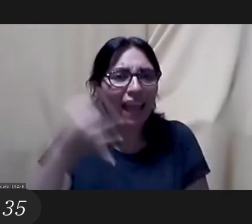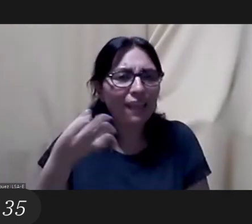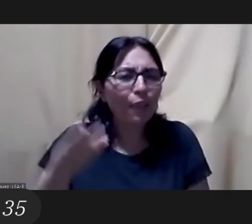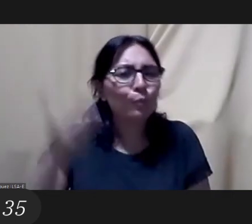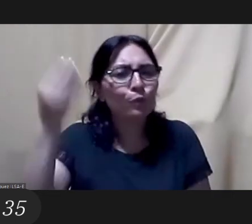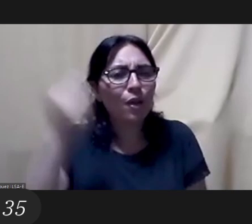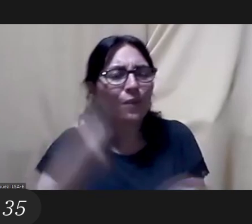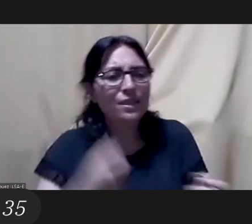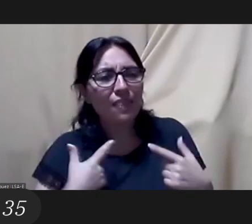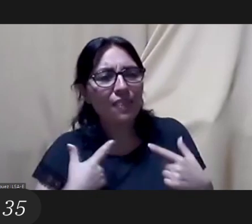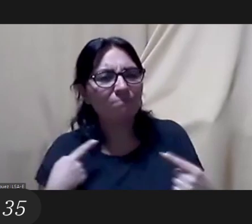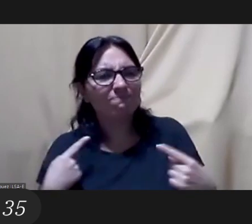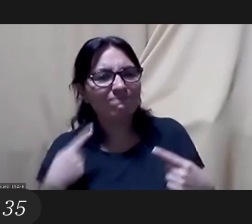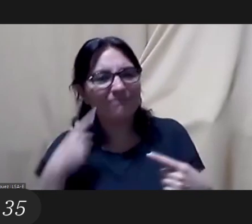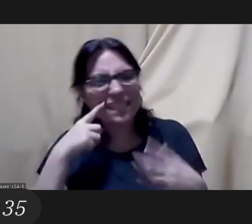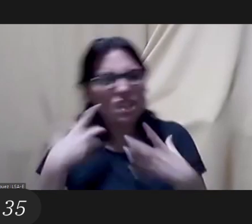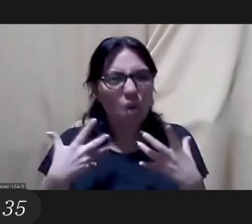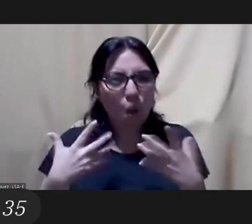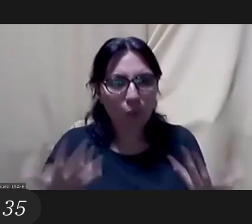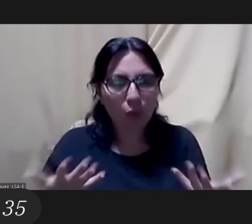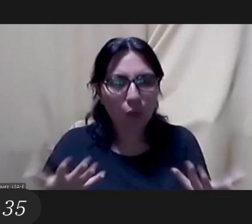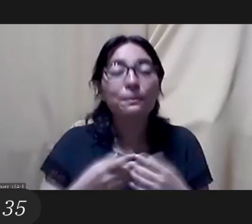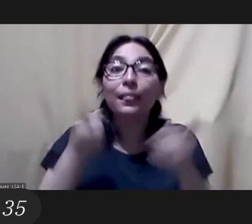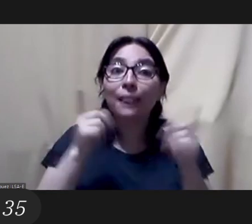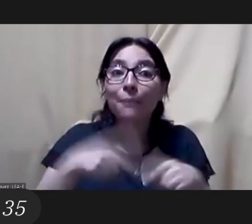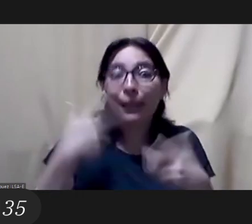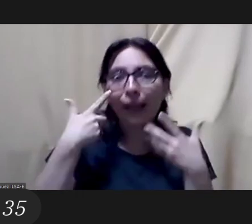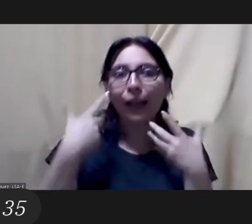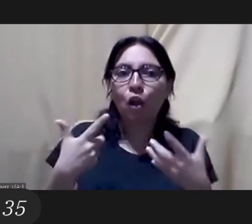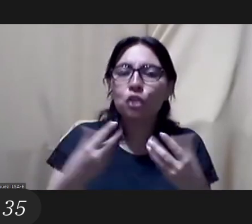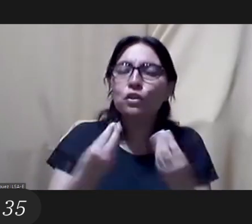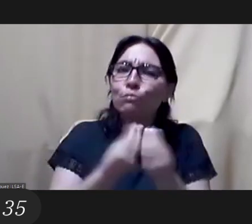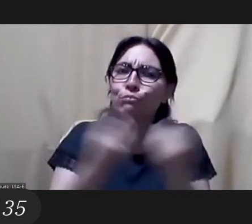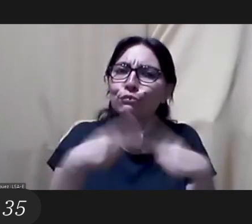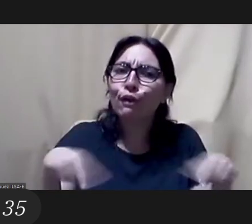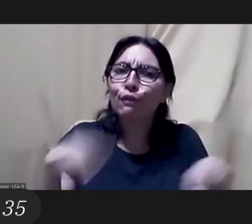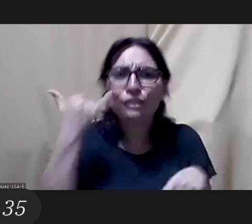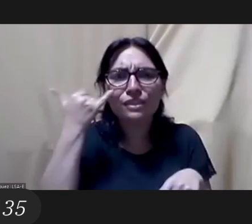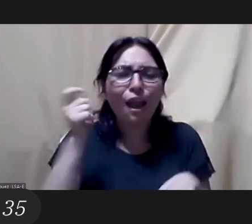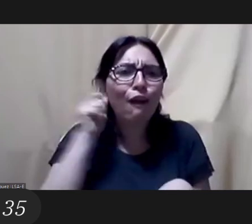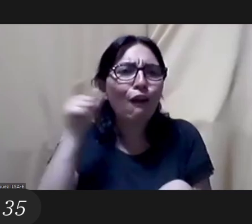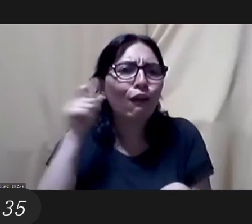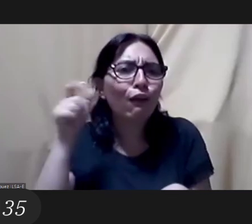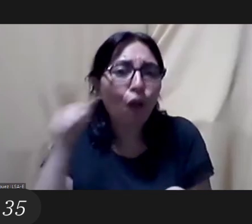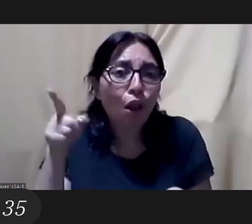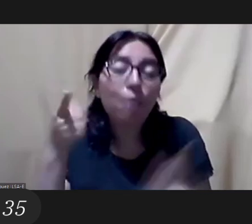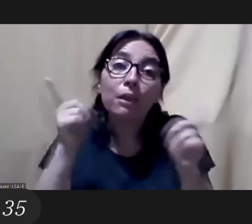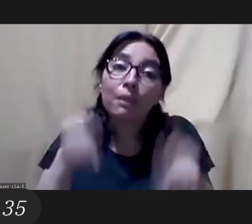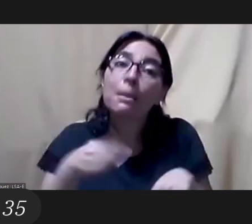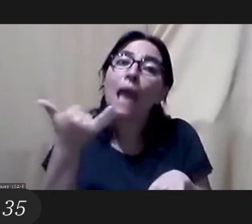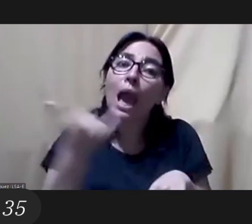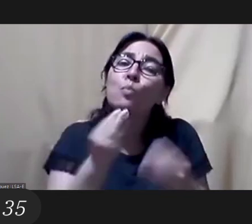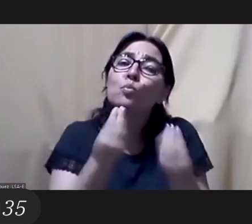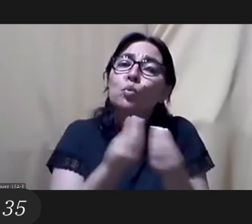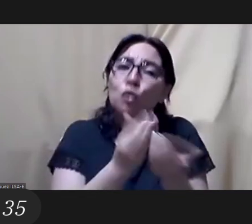makes us feel like that like that like we can see everything that was already achieved and how much we have to do in terms of